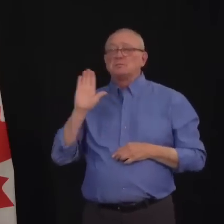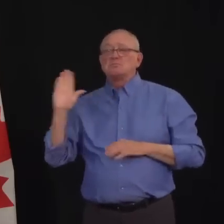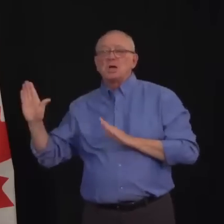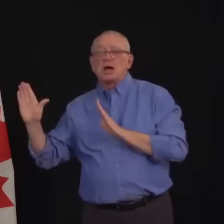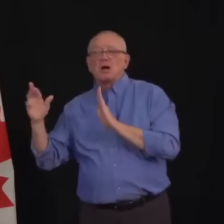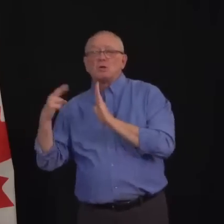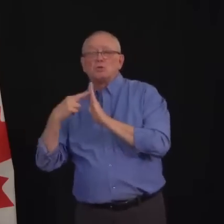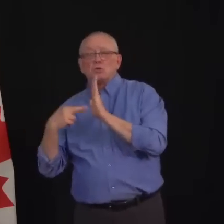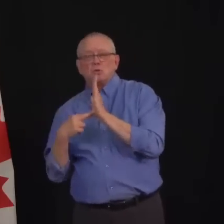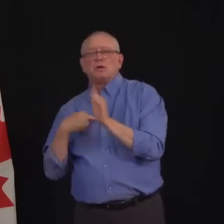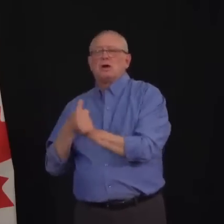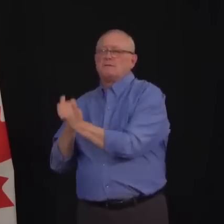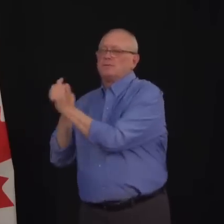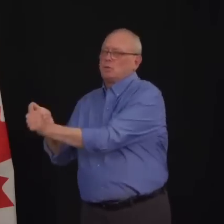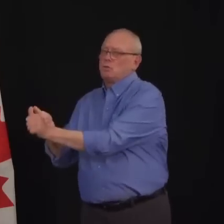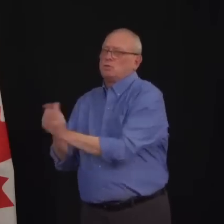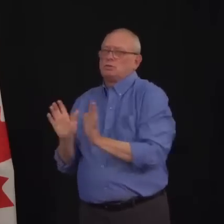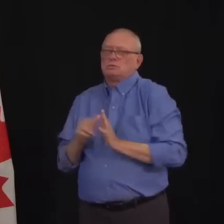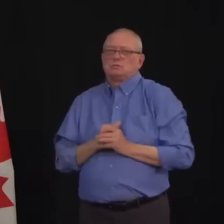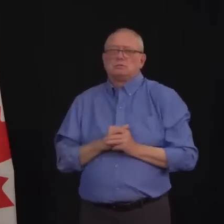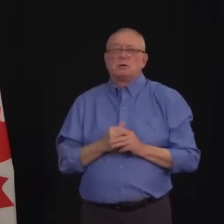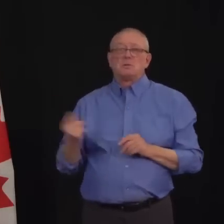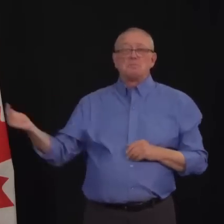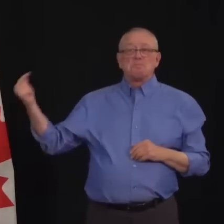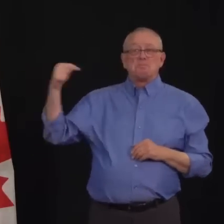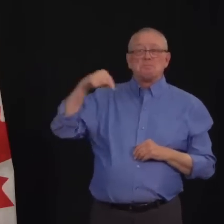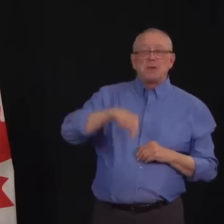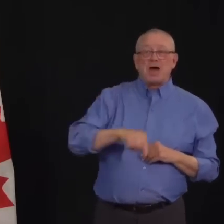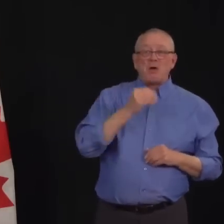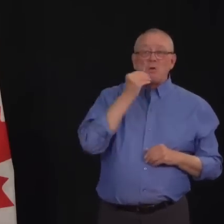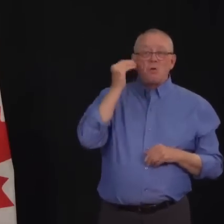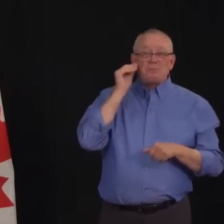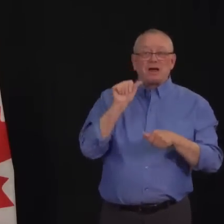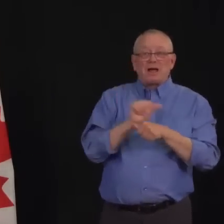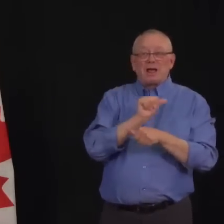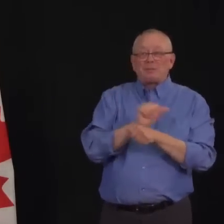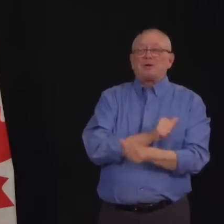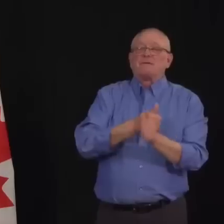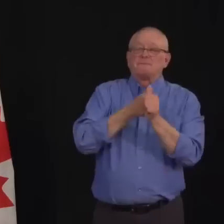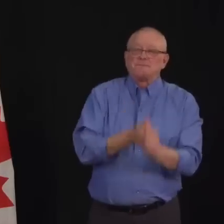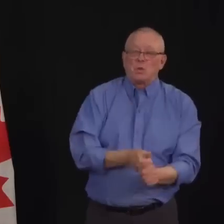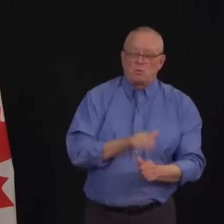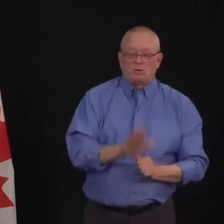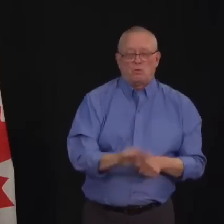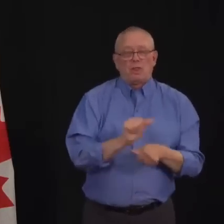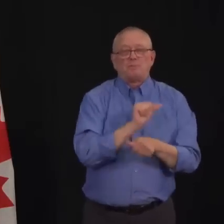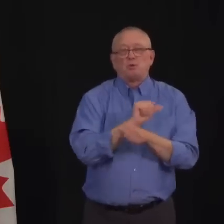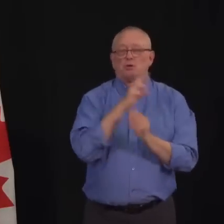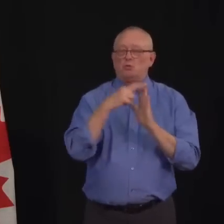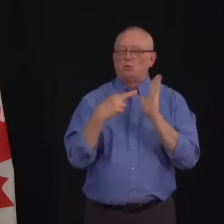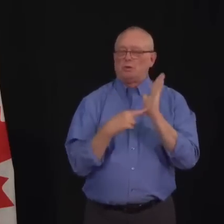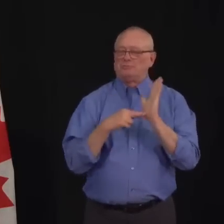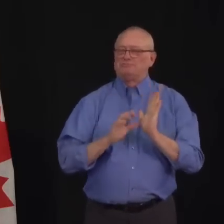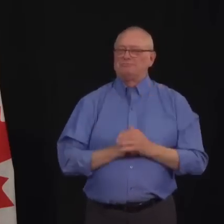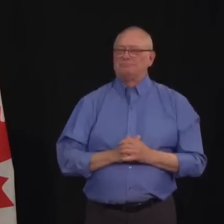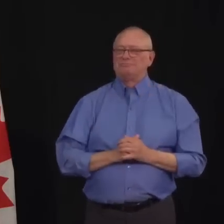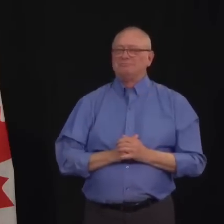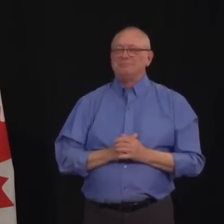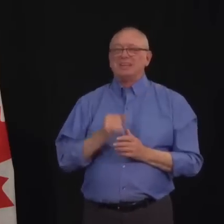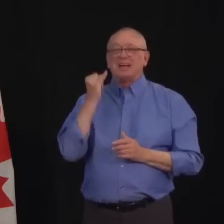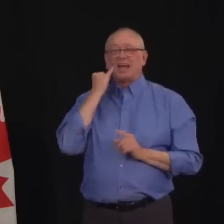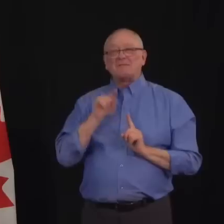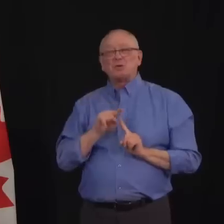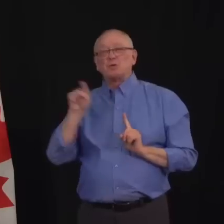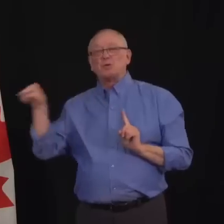when they get back as well. So if they are traveling to a province where the rates are very high, to be extra cautious in the